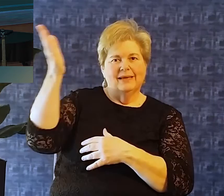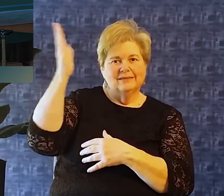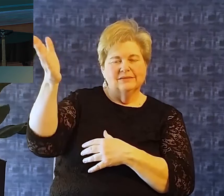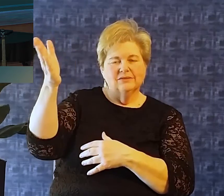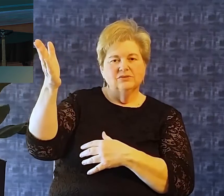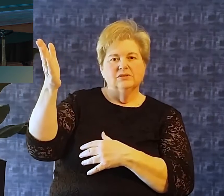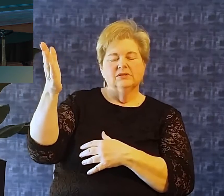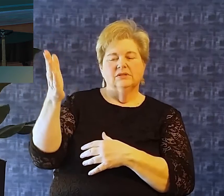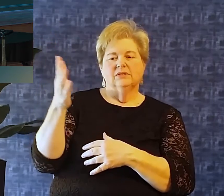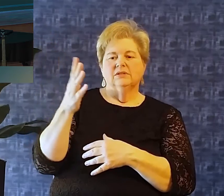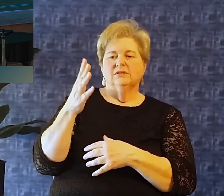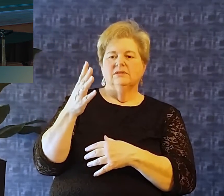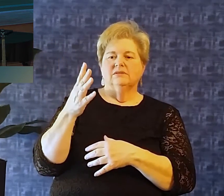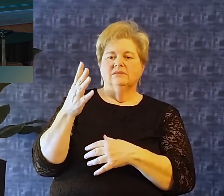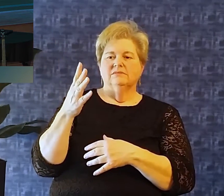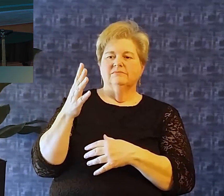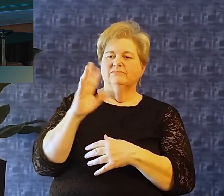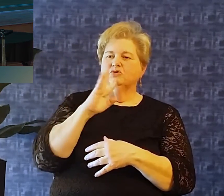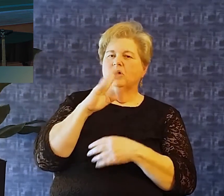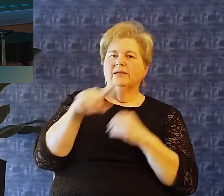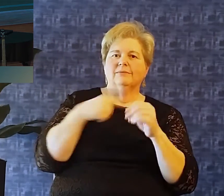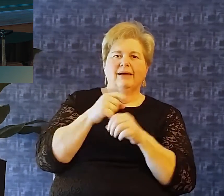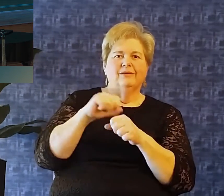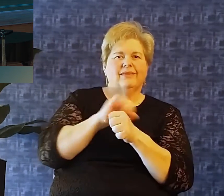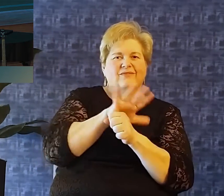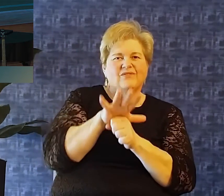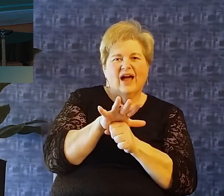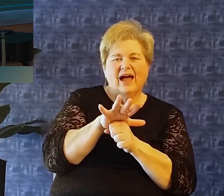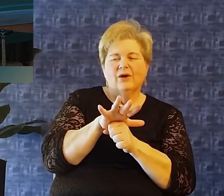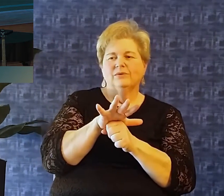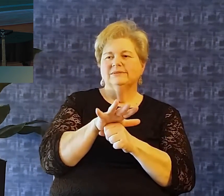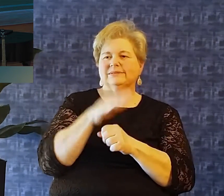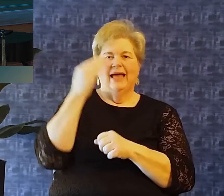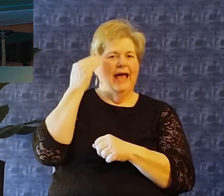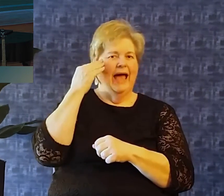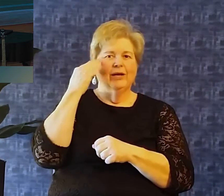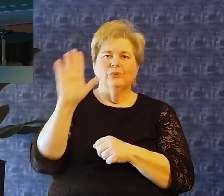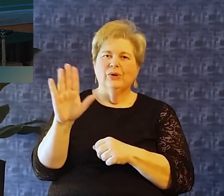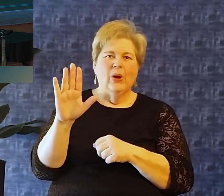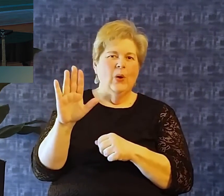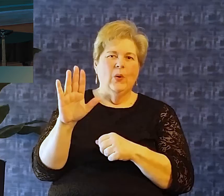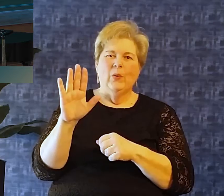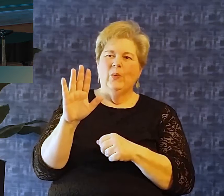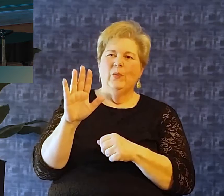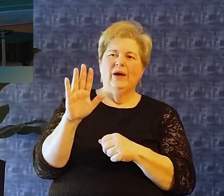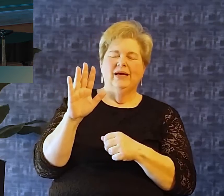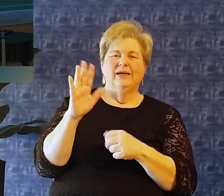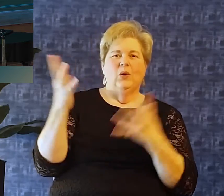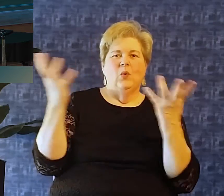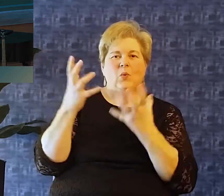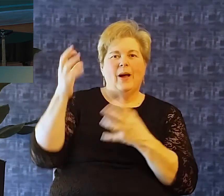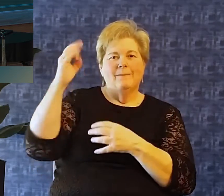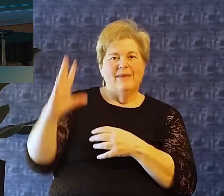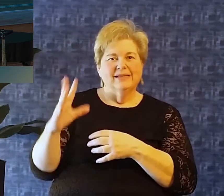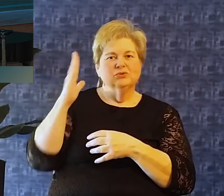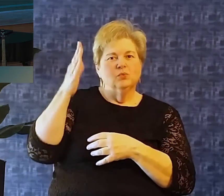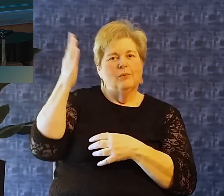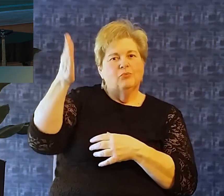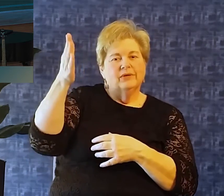COVID-19 hit I wasn't sure from month to month where pastor would be going with his messages But I told Rachel,